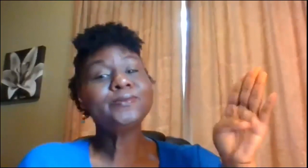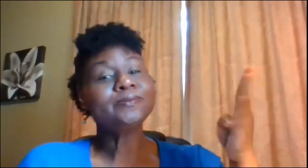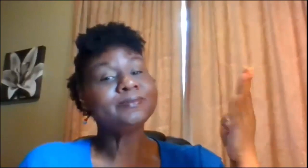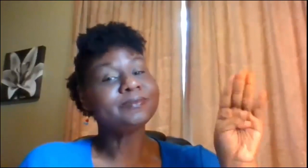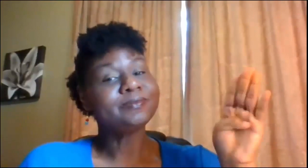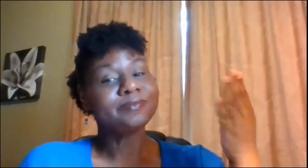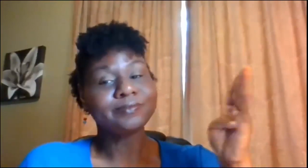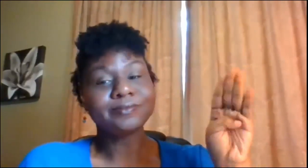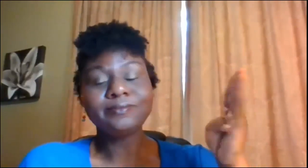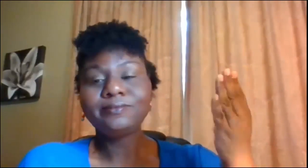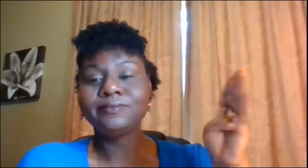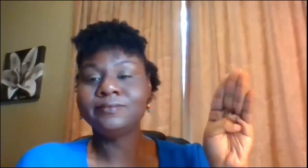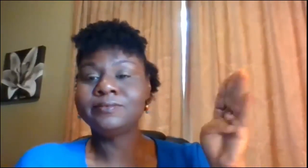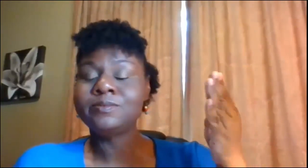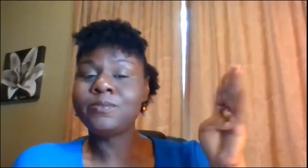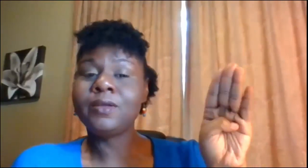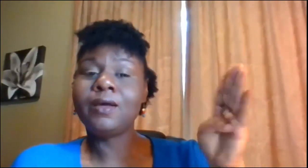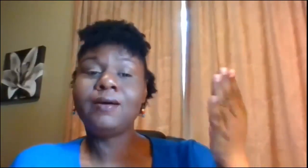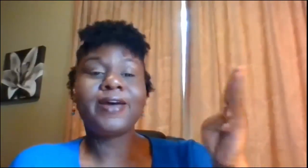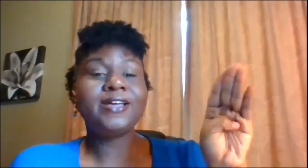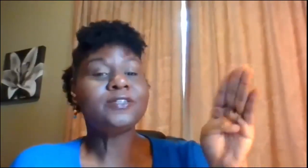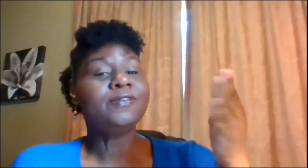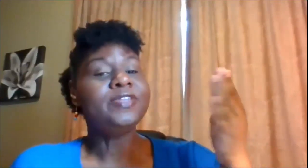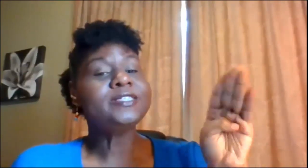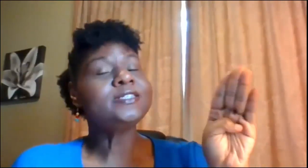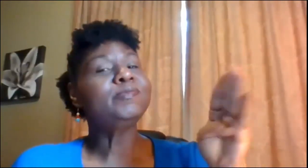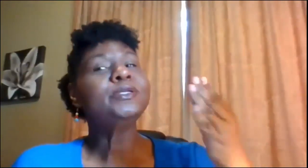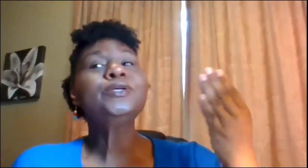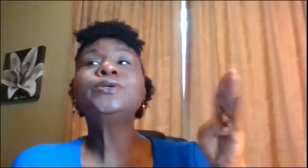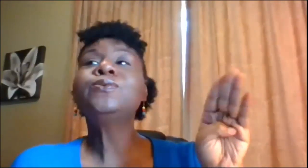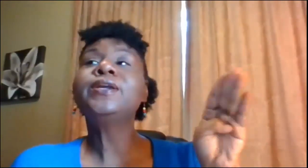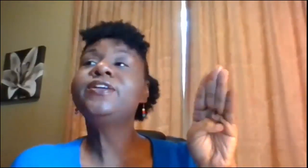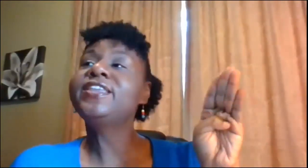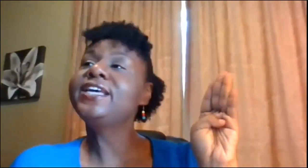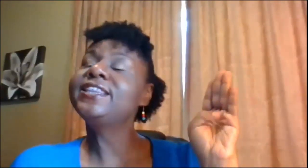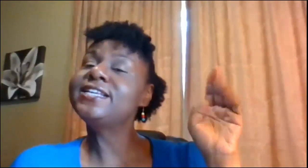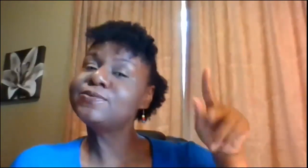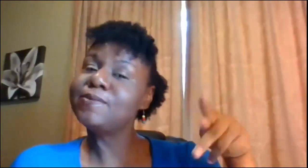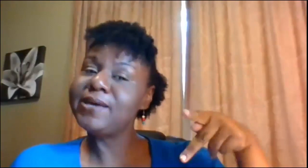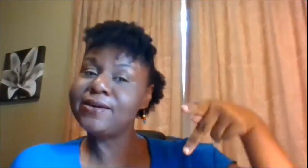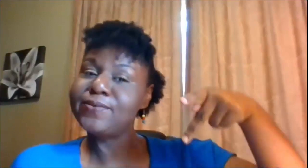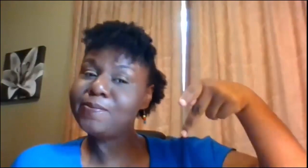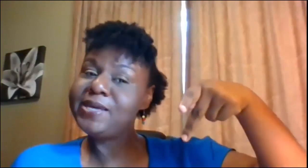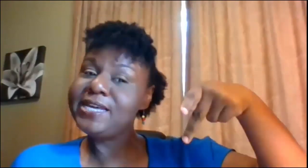all right so if this is blue what do you think this would be with a P